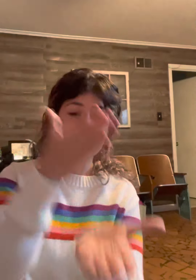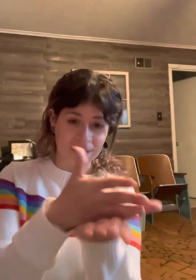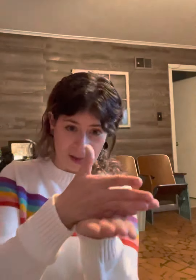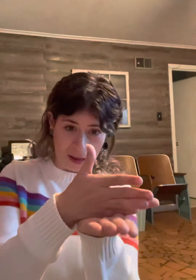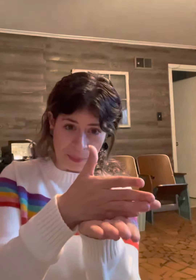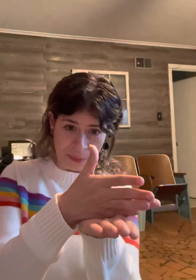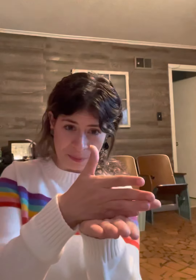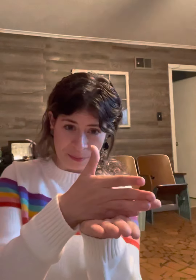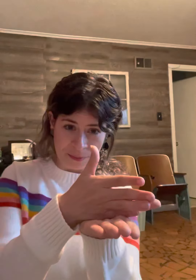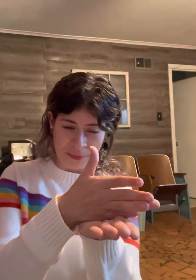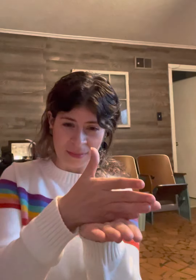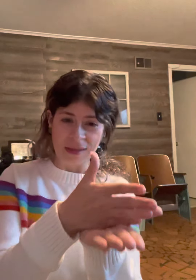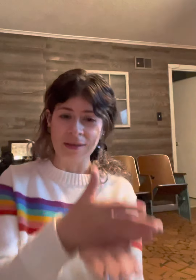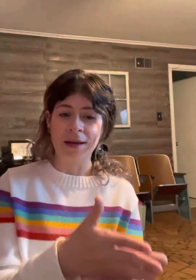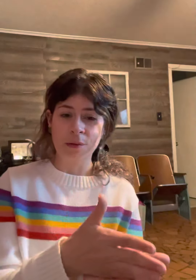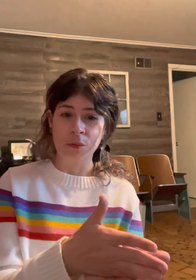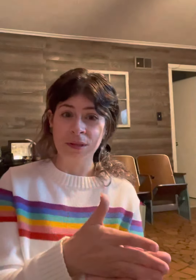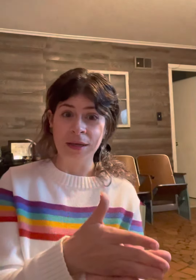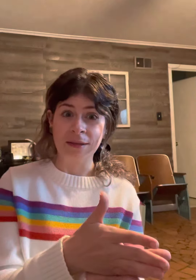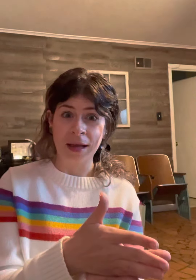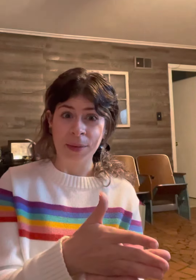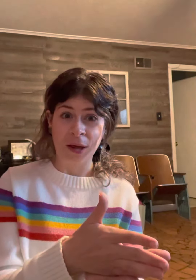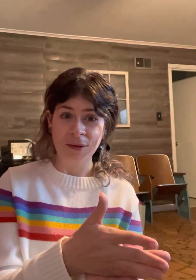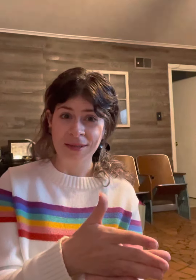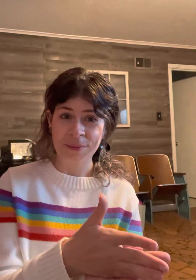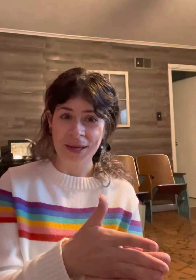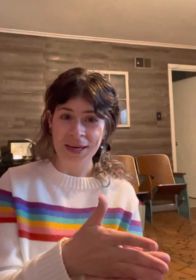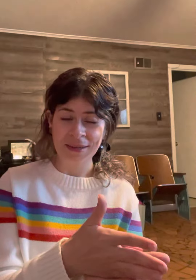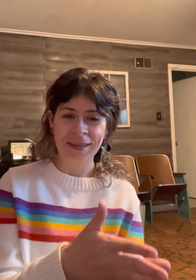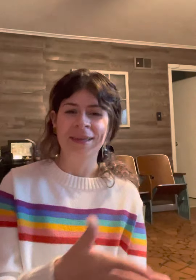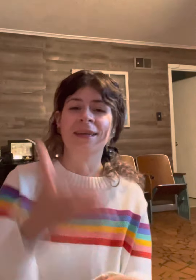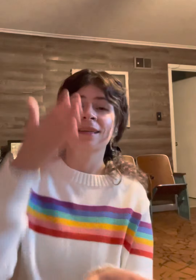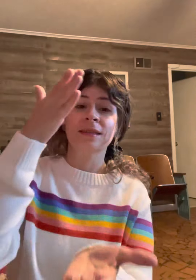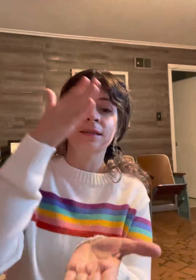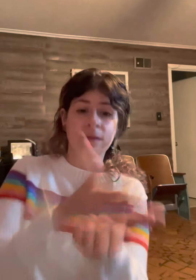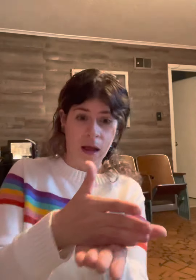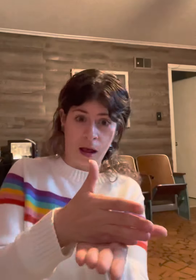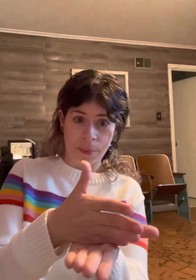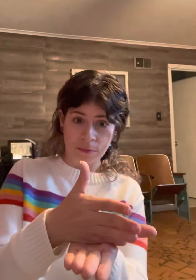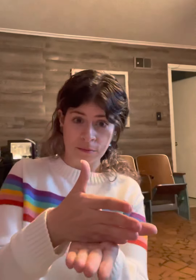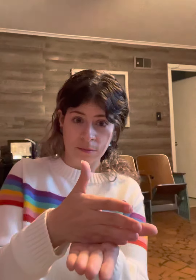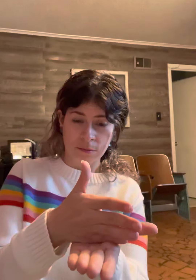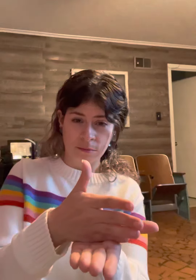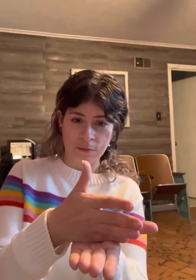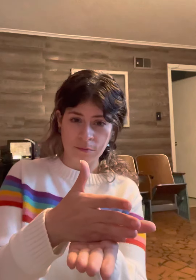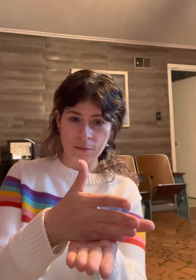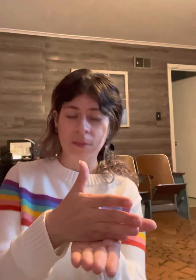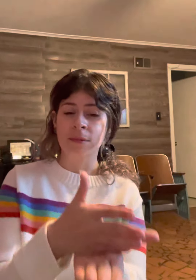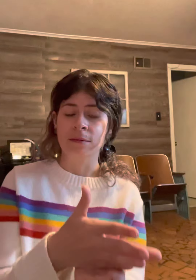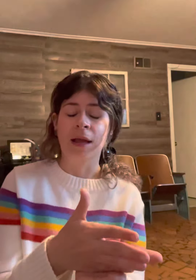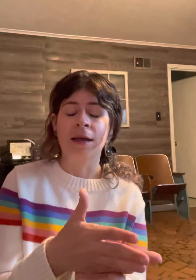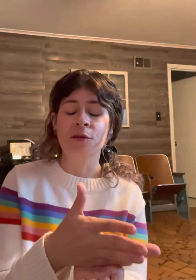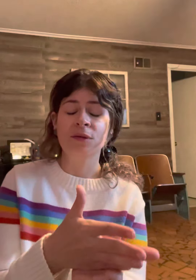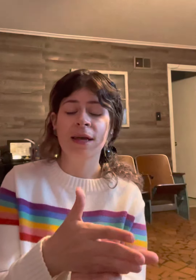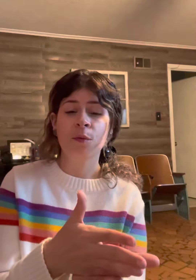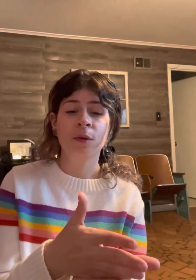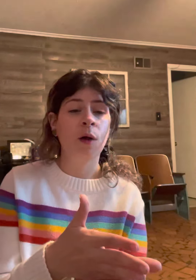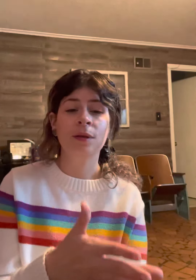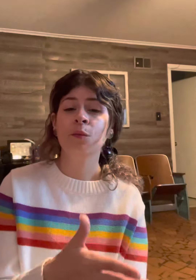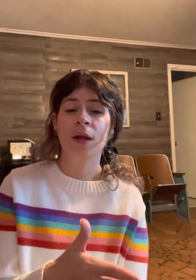stop. That's kind of like when we say time out to somebody, stop. I use that one only when